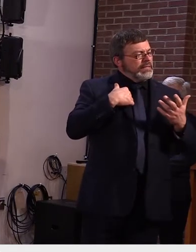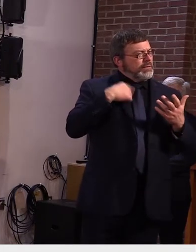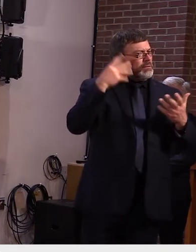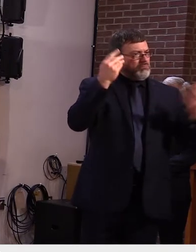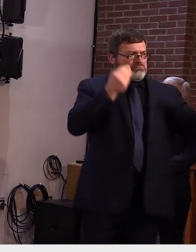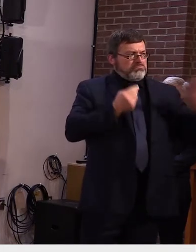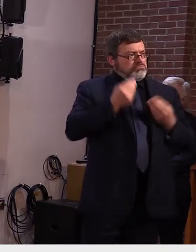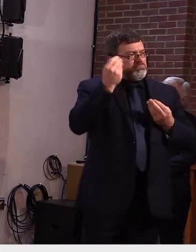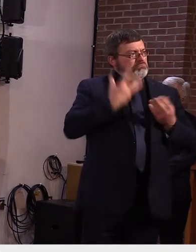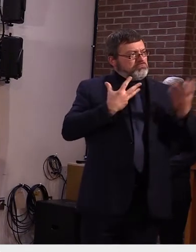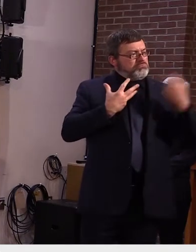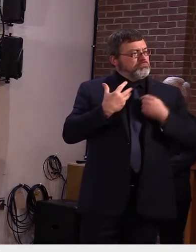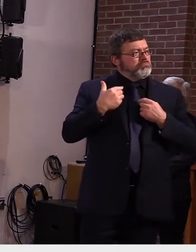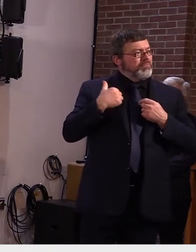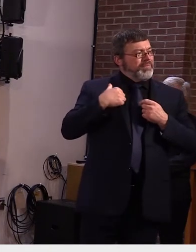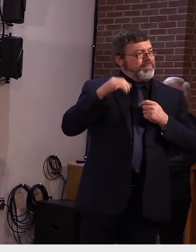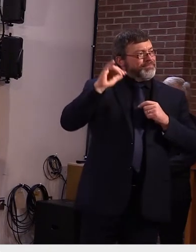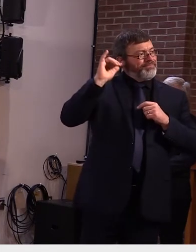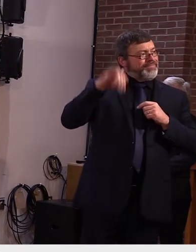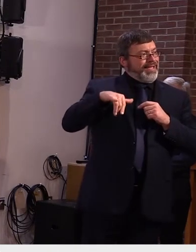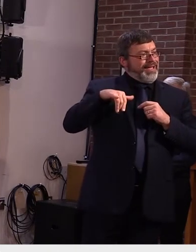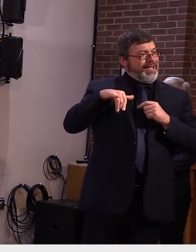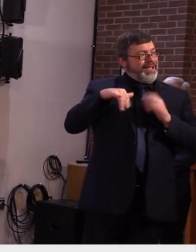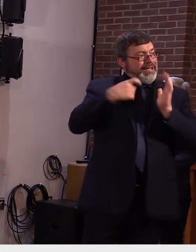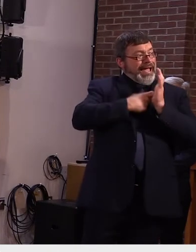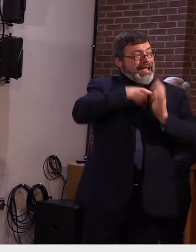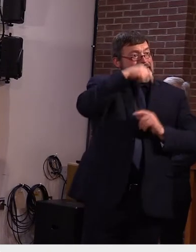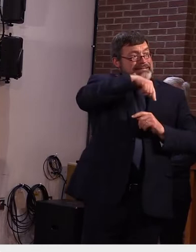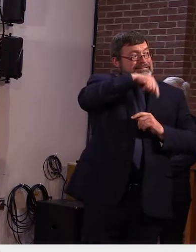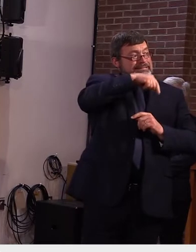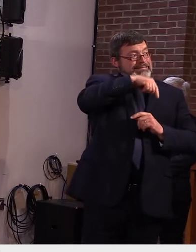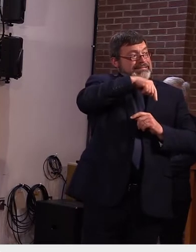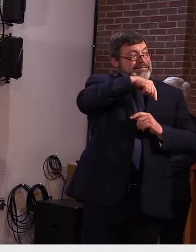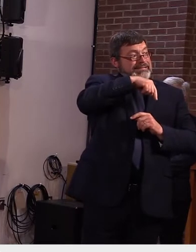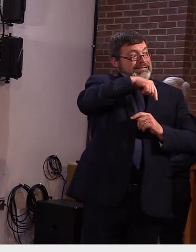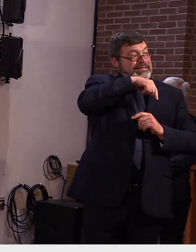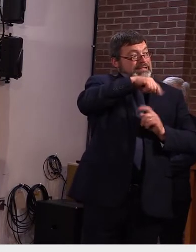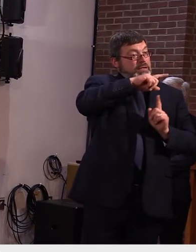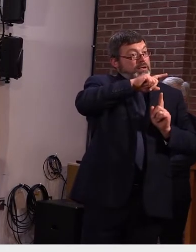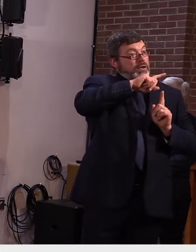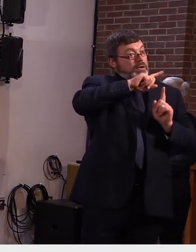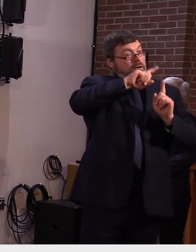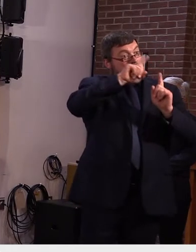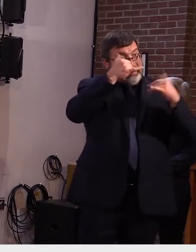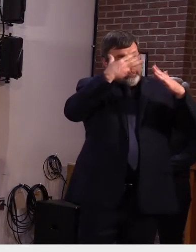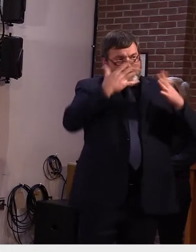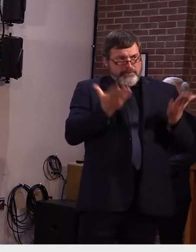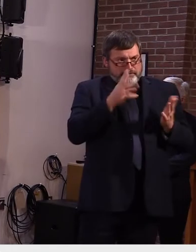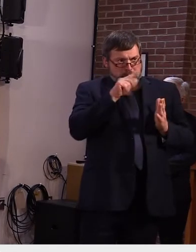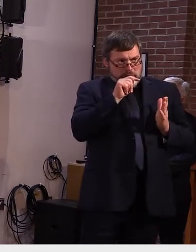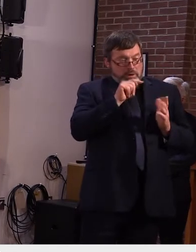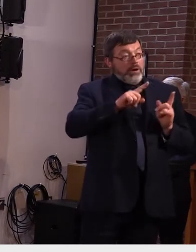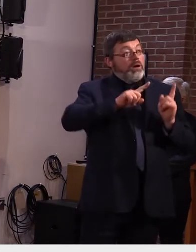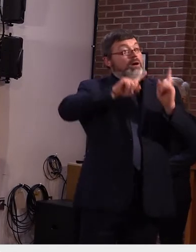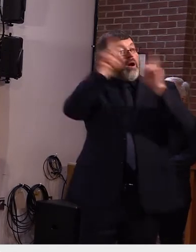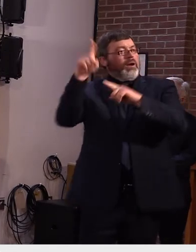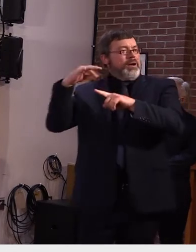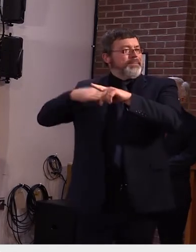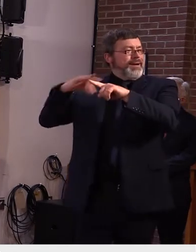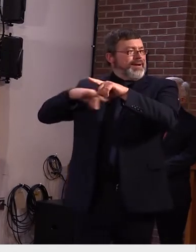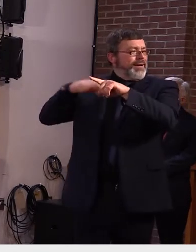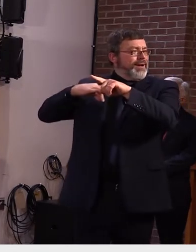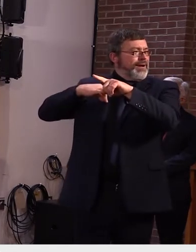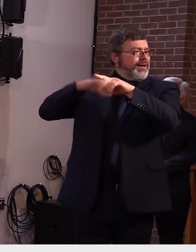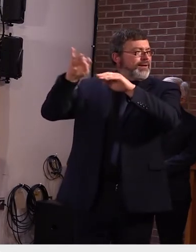maine has your investigation actually gone to maine i know you've talked about me after but how far is this hockey